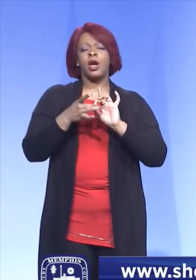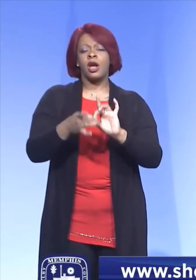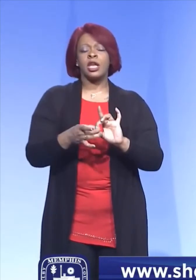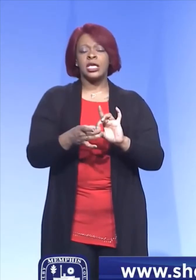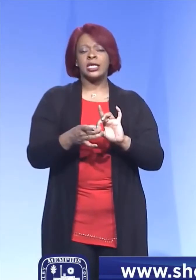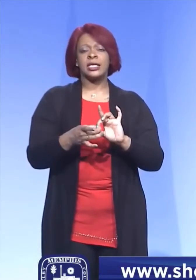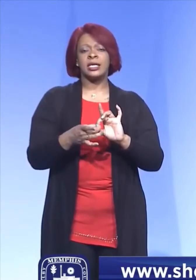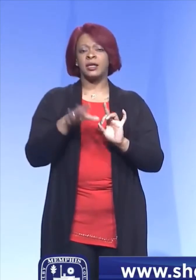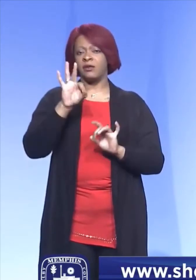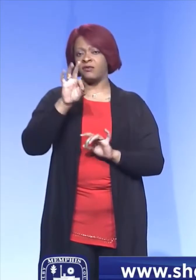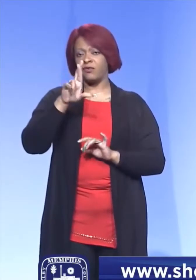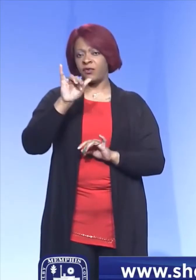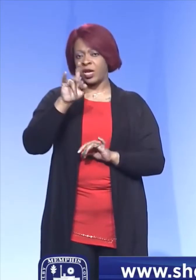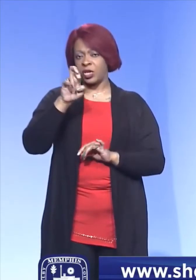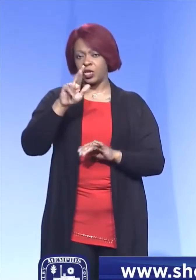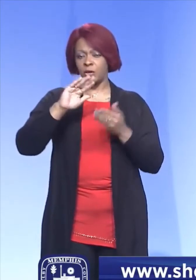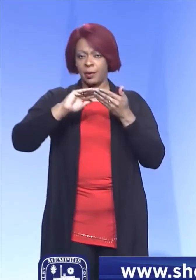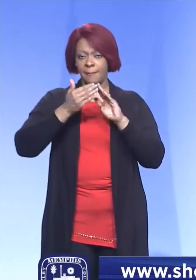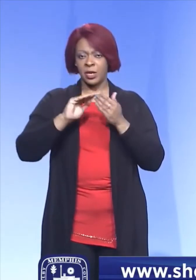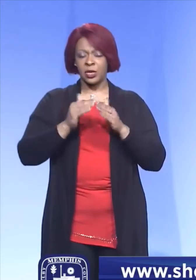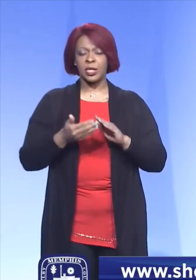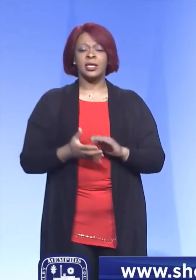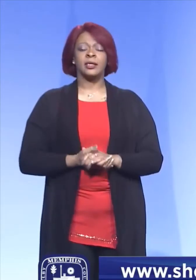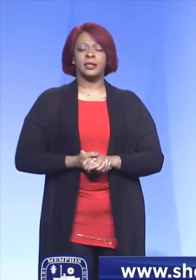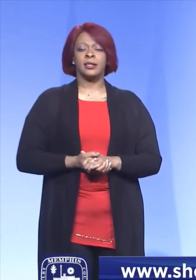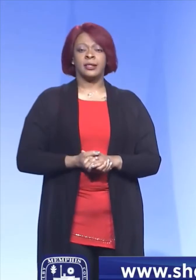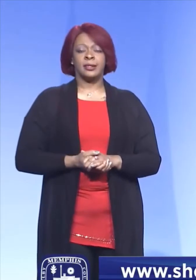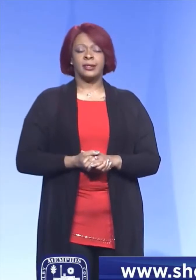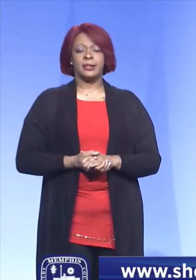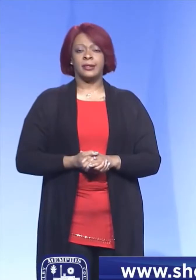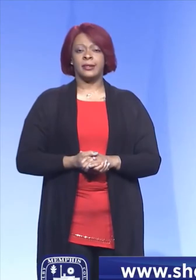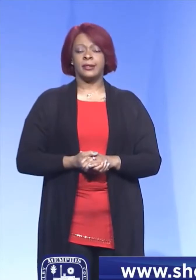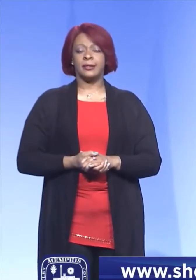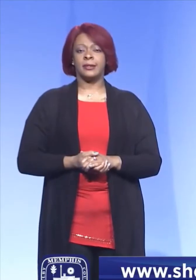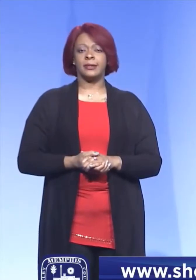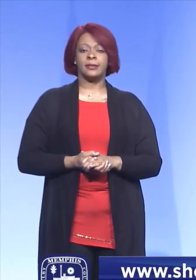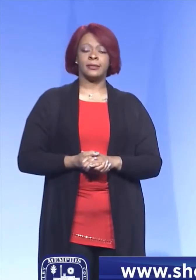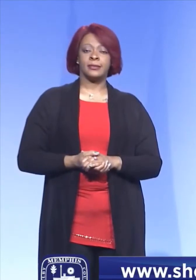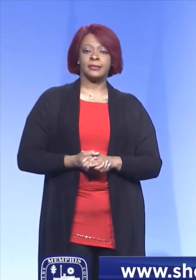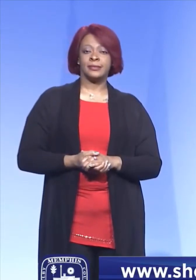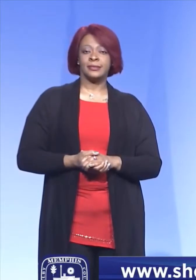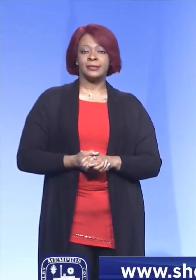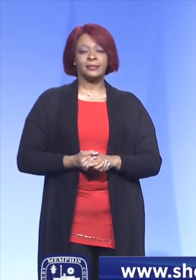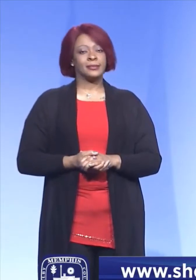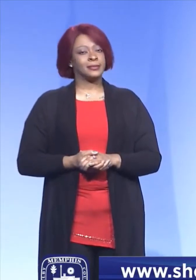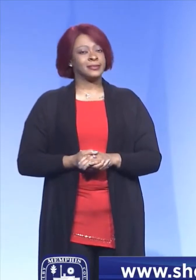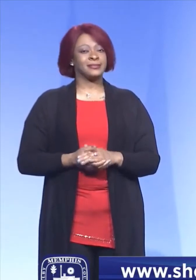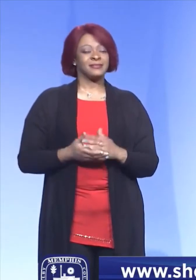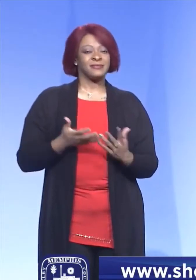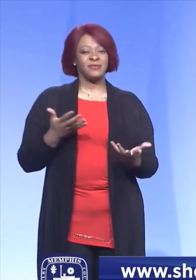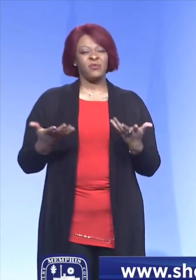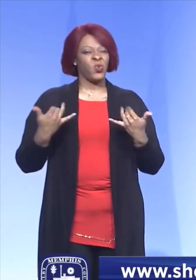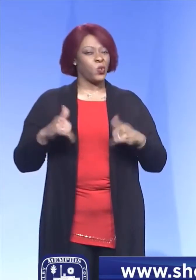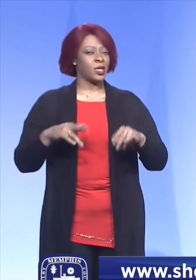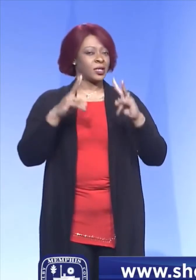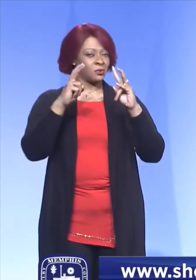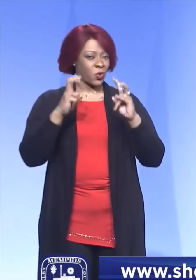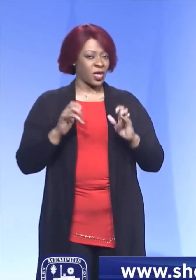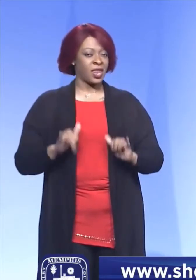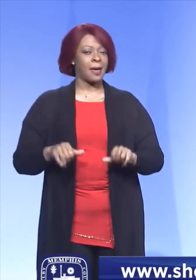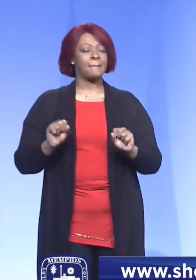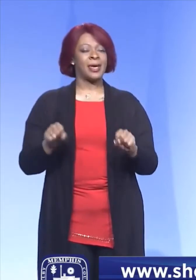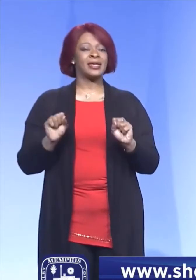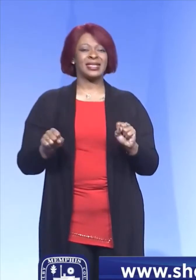Frazier community, there is, we're exploring that possibility.